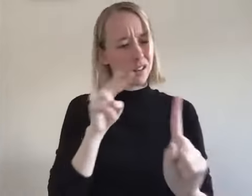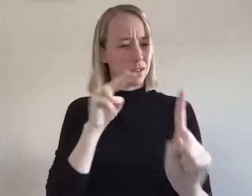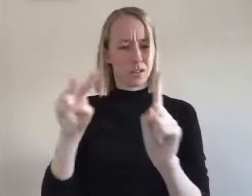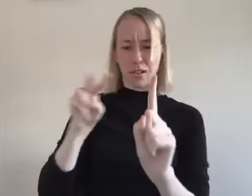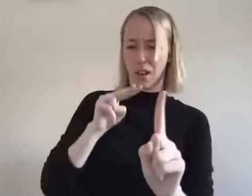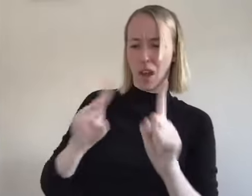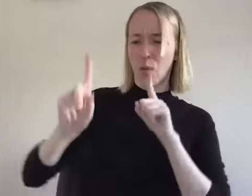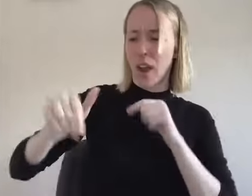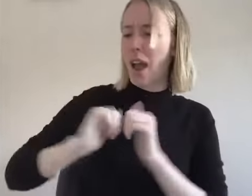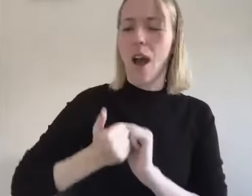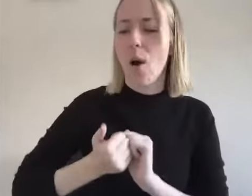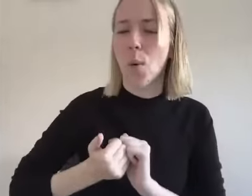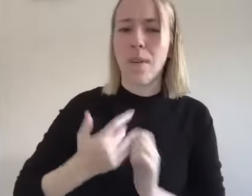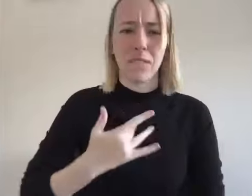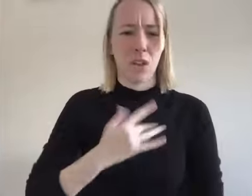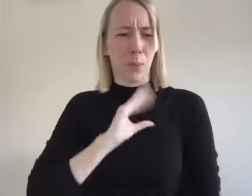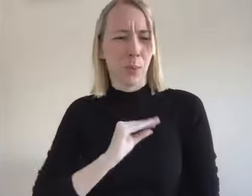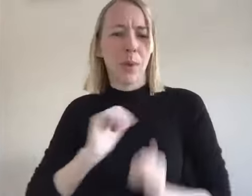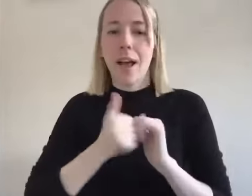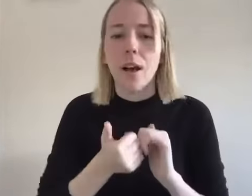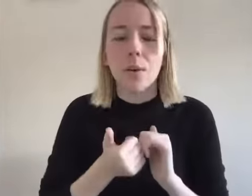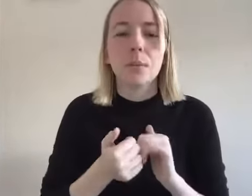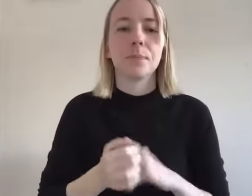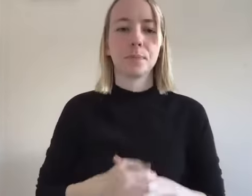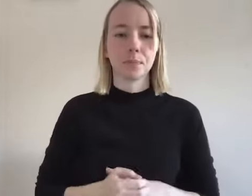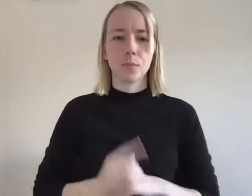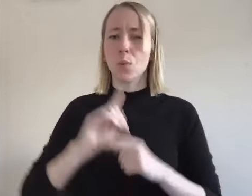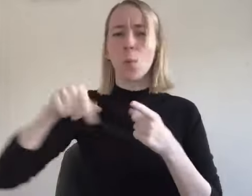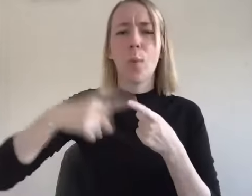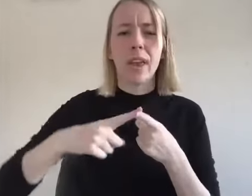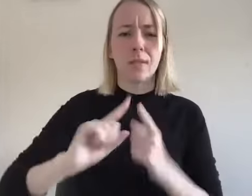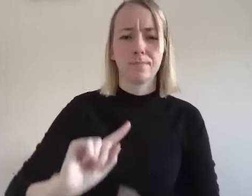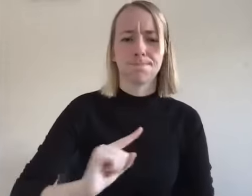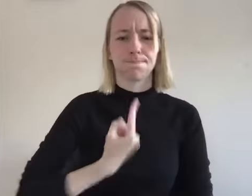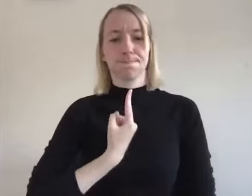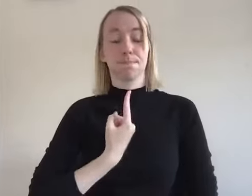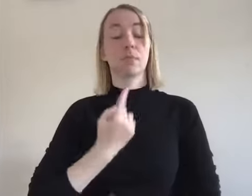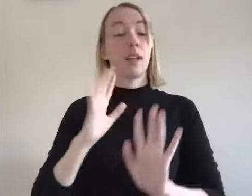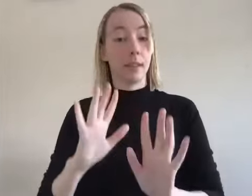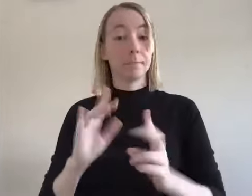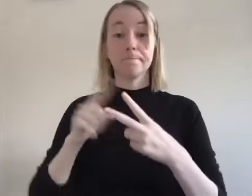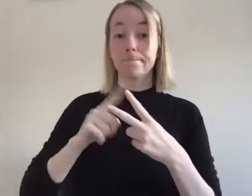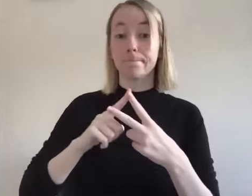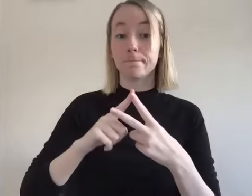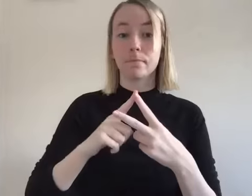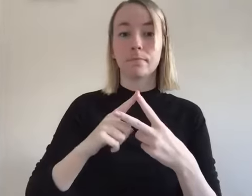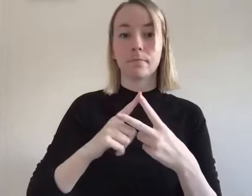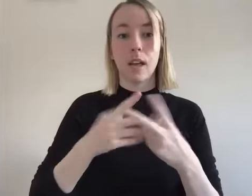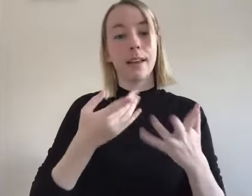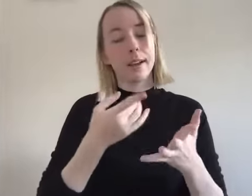my reactions to look at where i felt slighted where i was um offended and then either a make amends for my behavior because